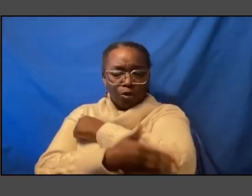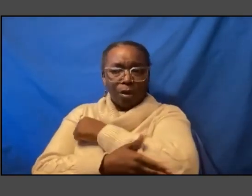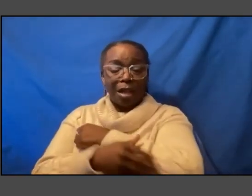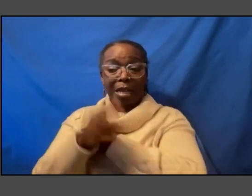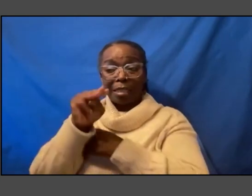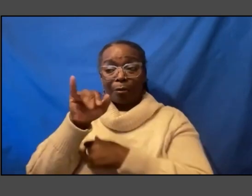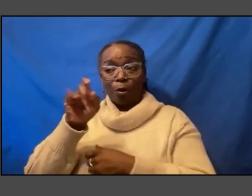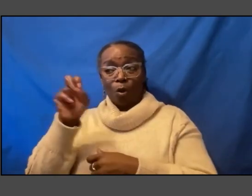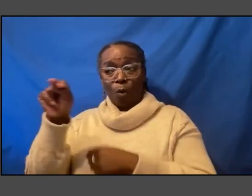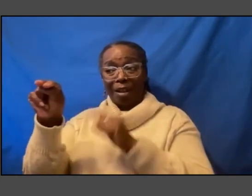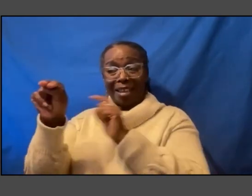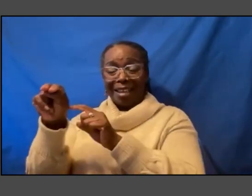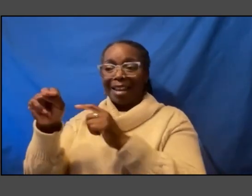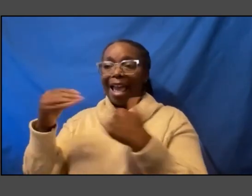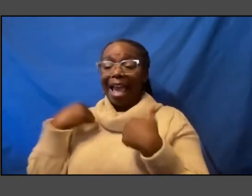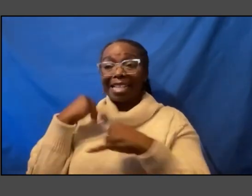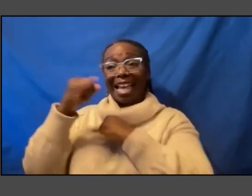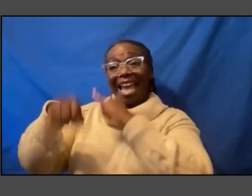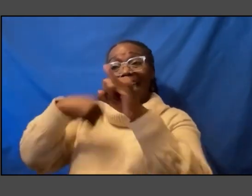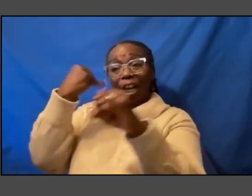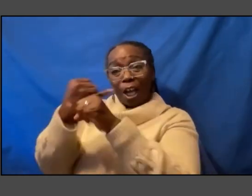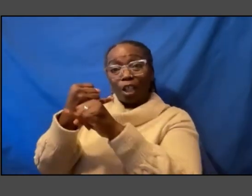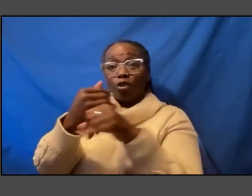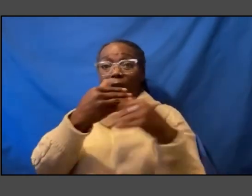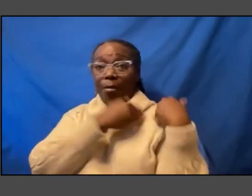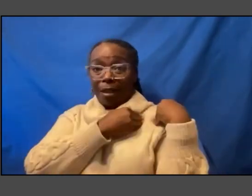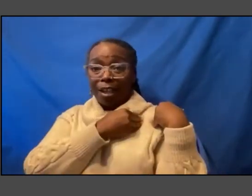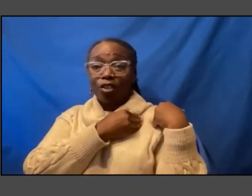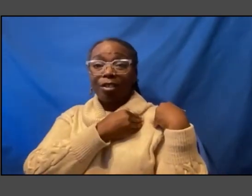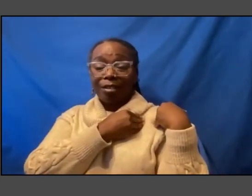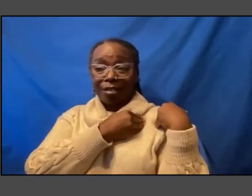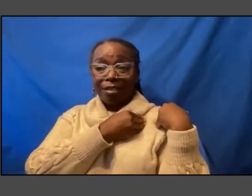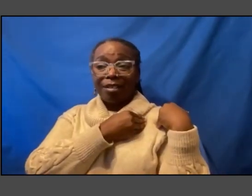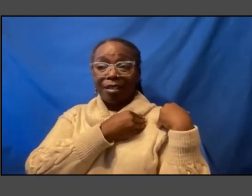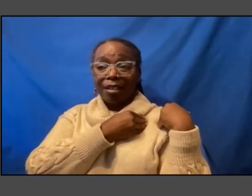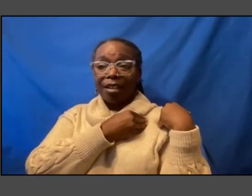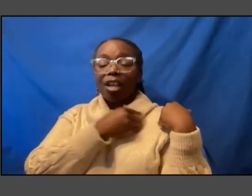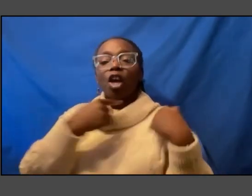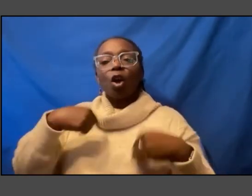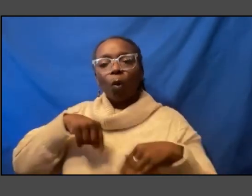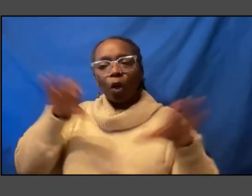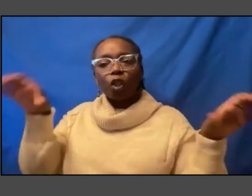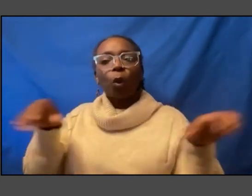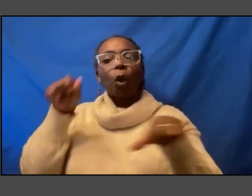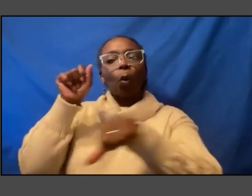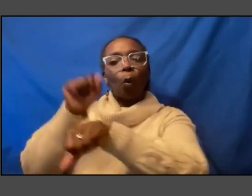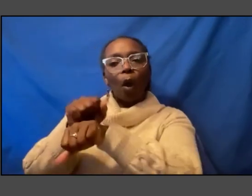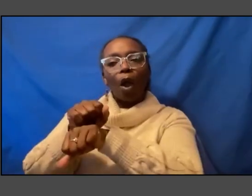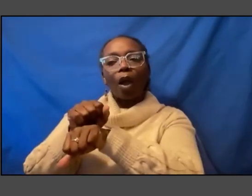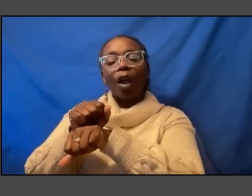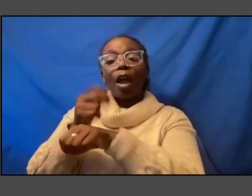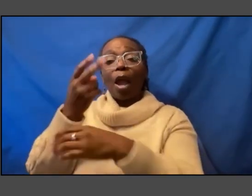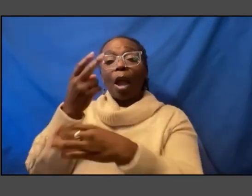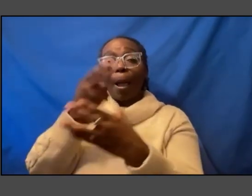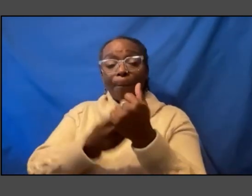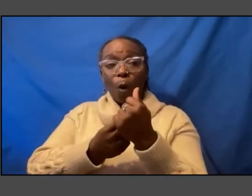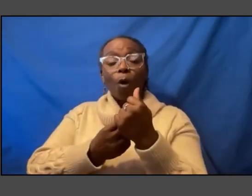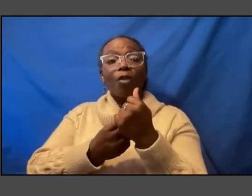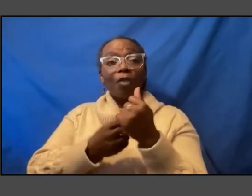international obligation to make sure that we're doing work that both shapes the international community but that community then